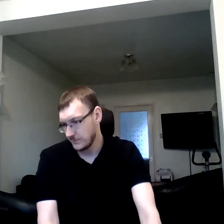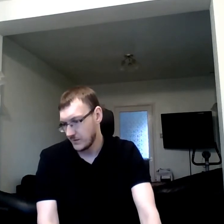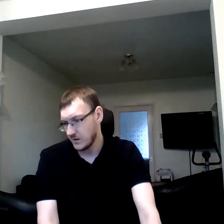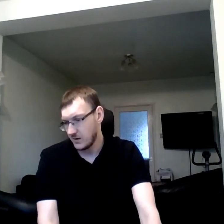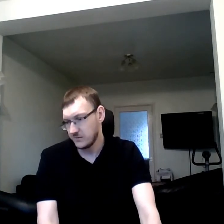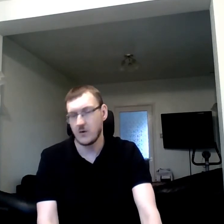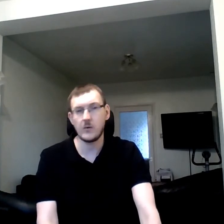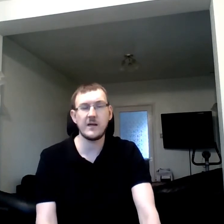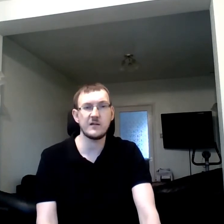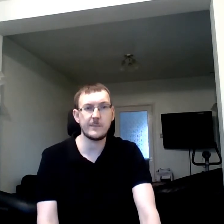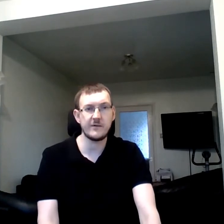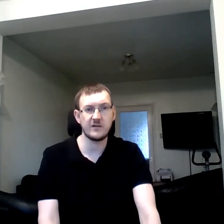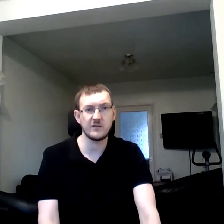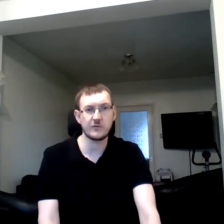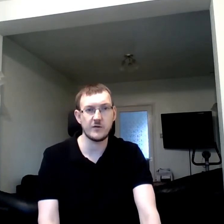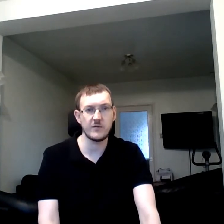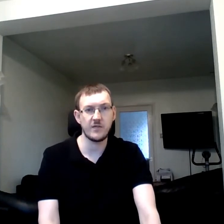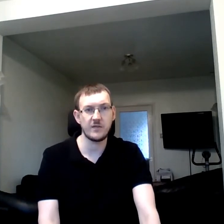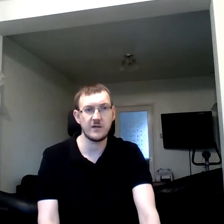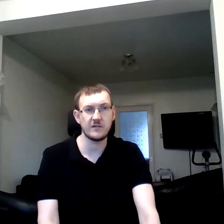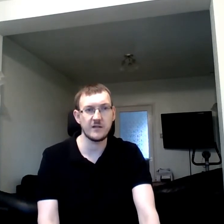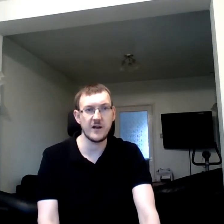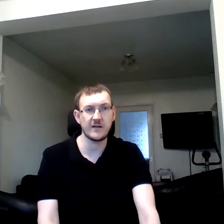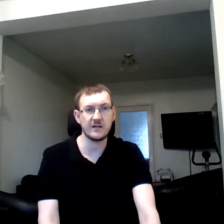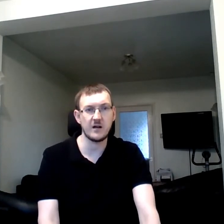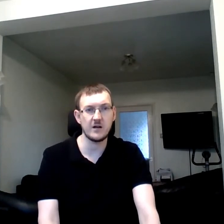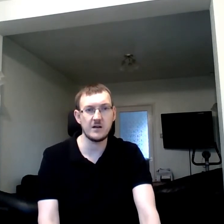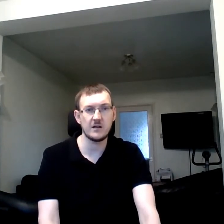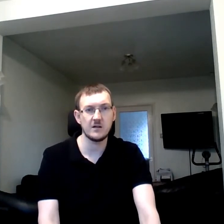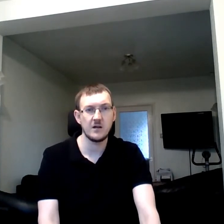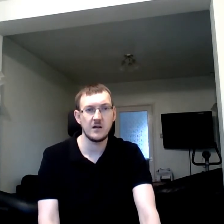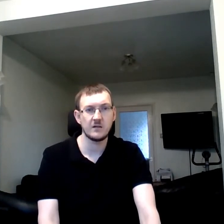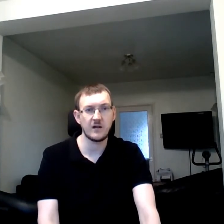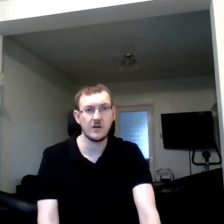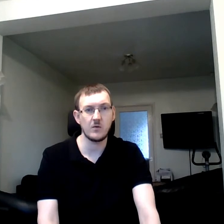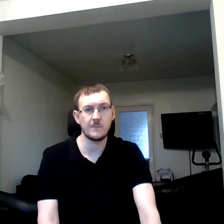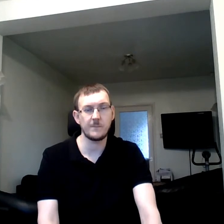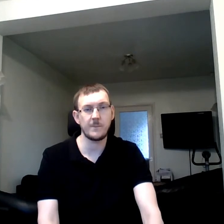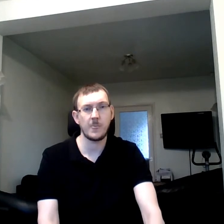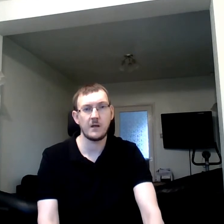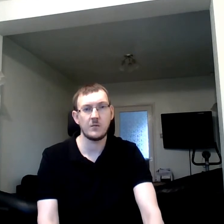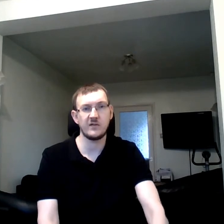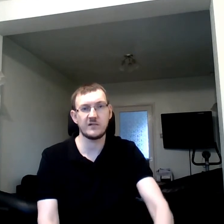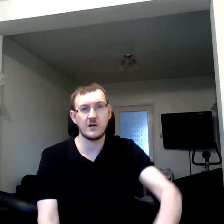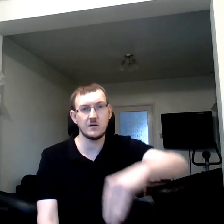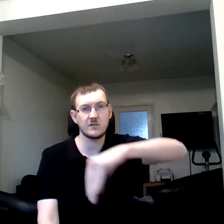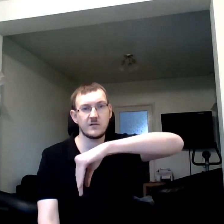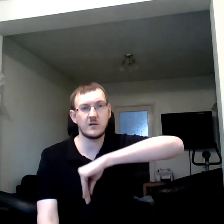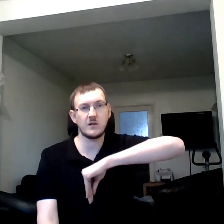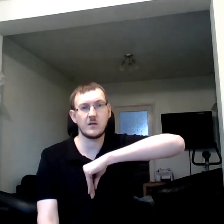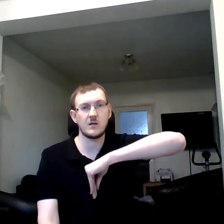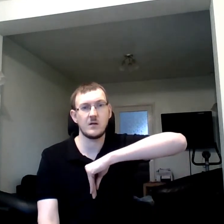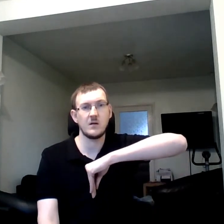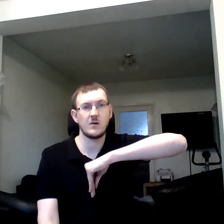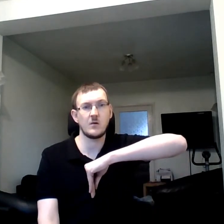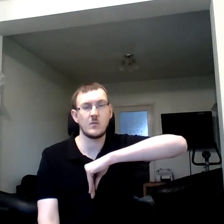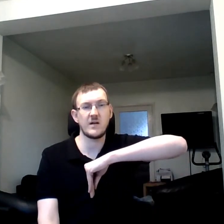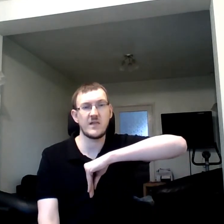So in spirit and truth is the next line. So in We start with